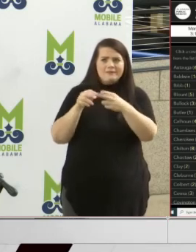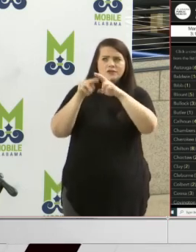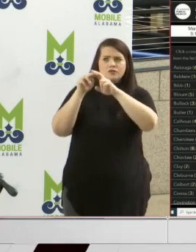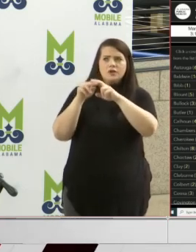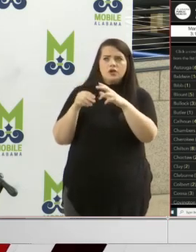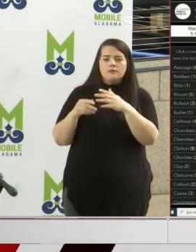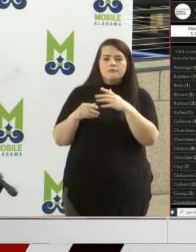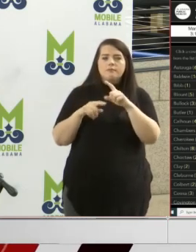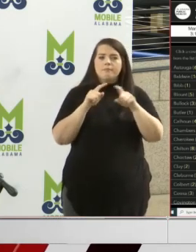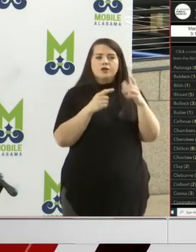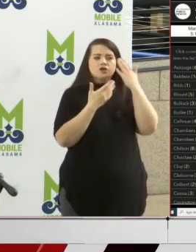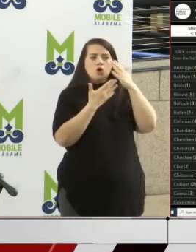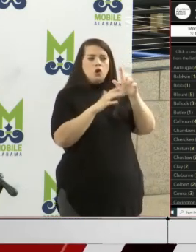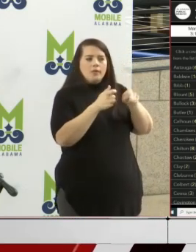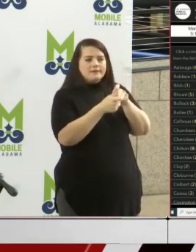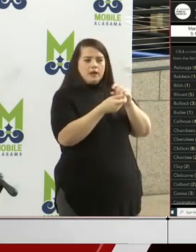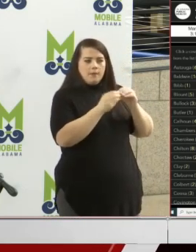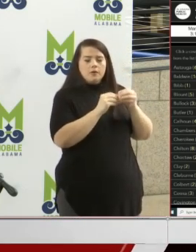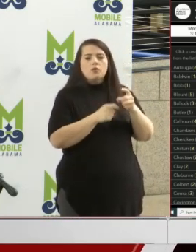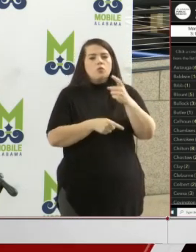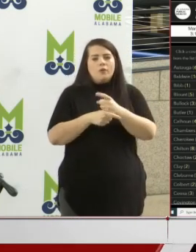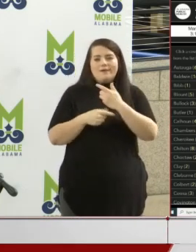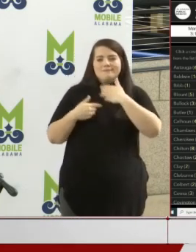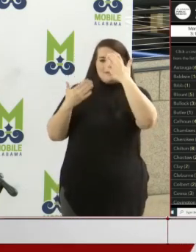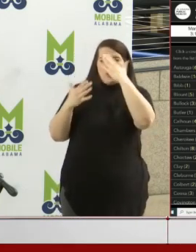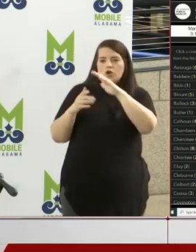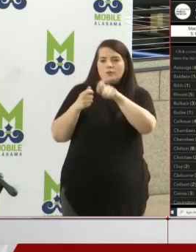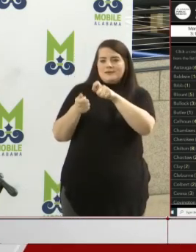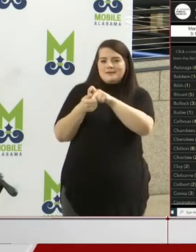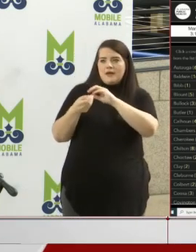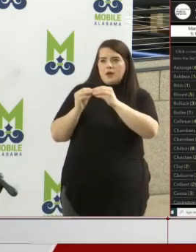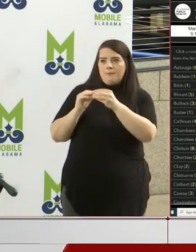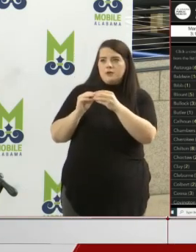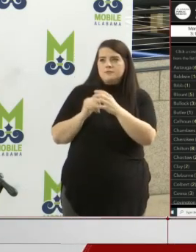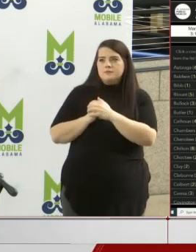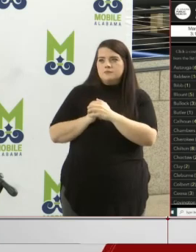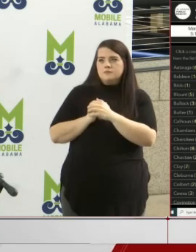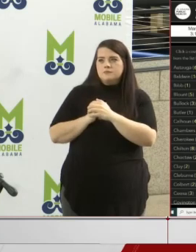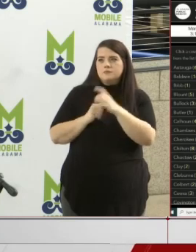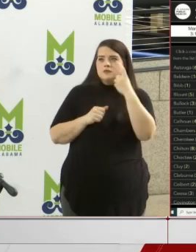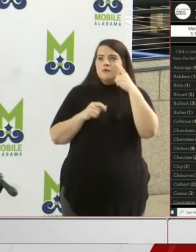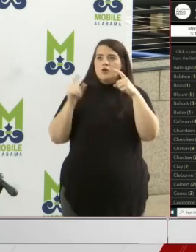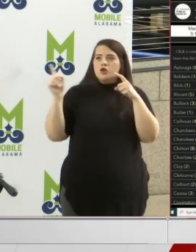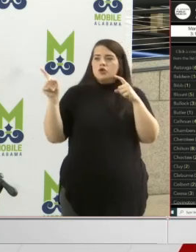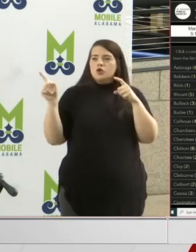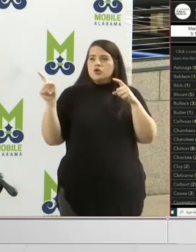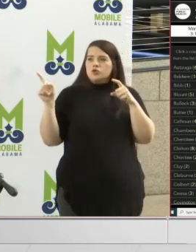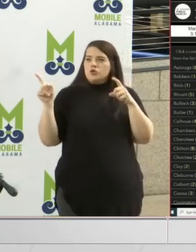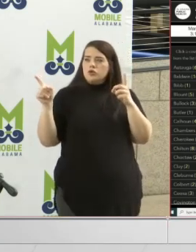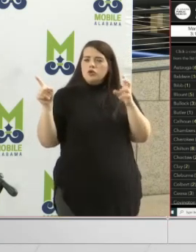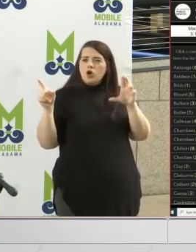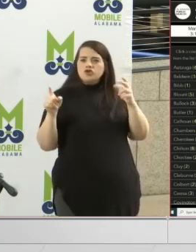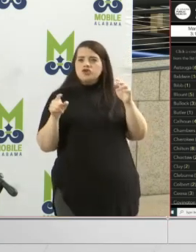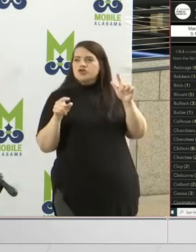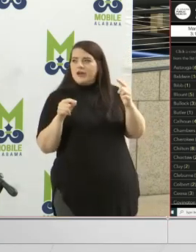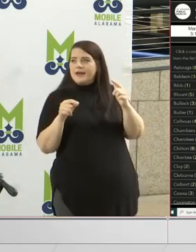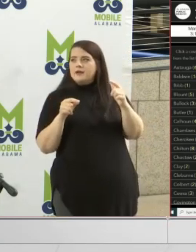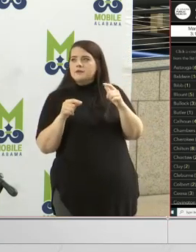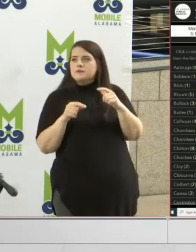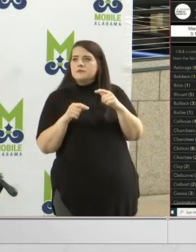You just don't know the exact number? I just don't know the right number, the exact number. And do you know what the about you? You said that